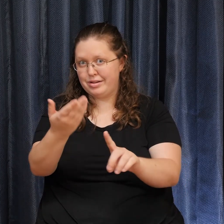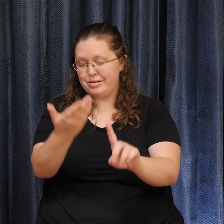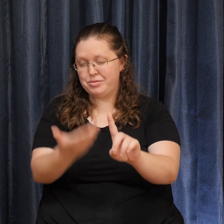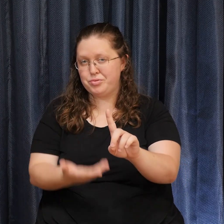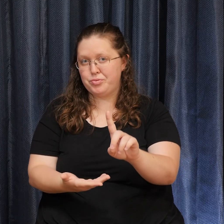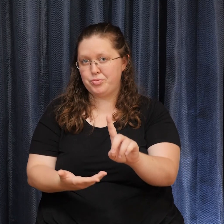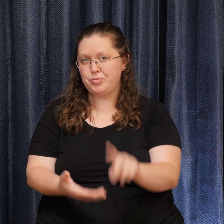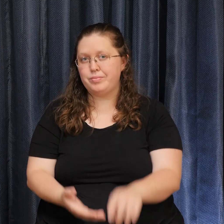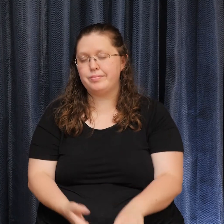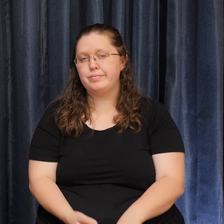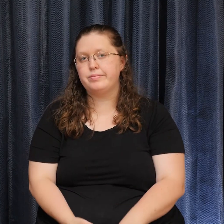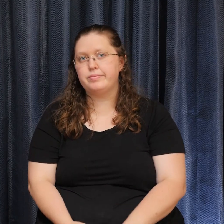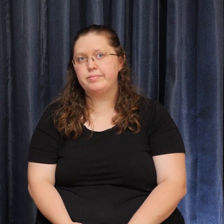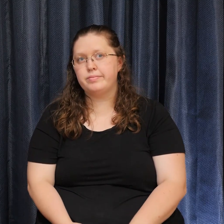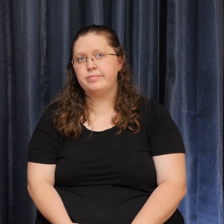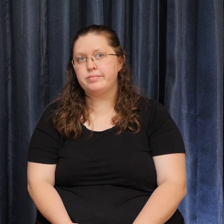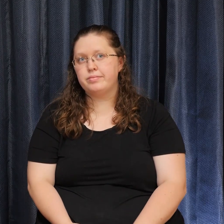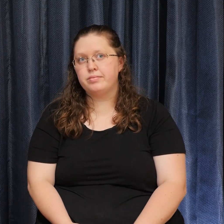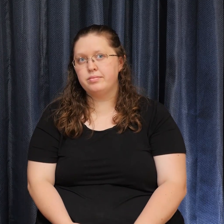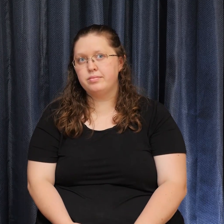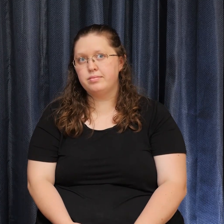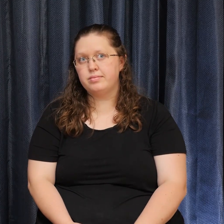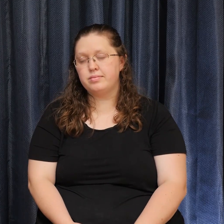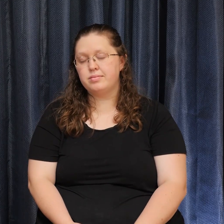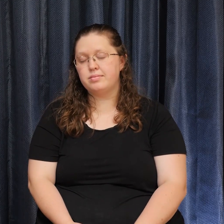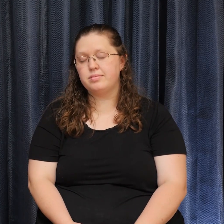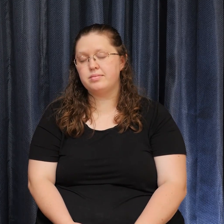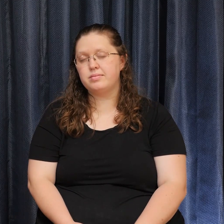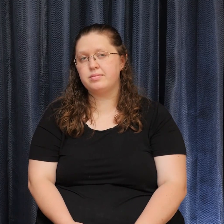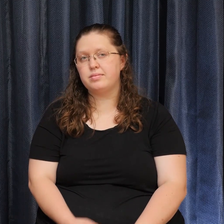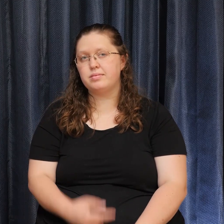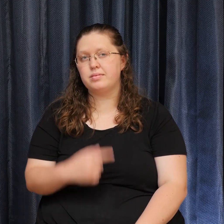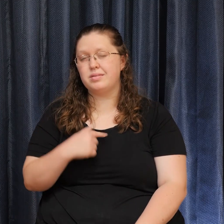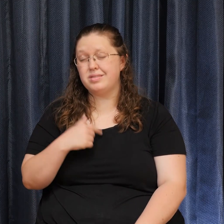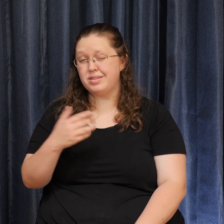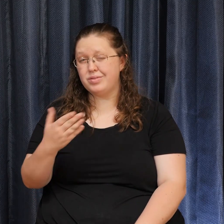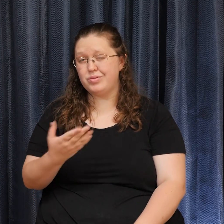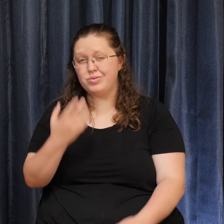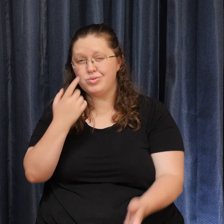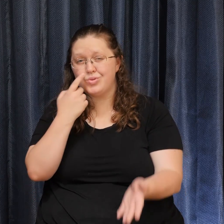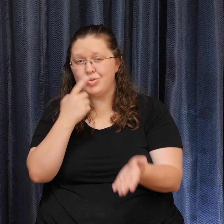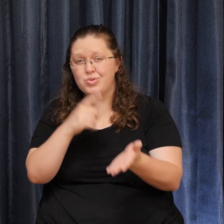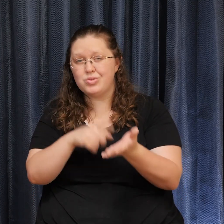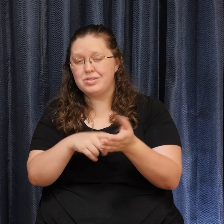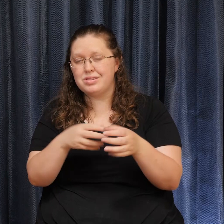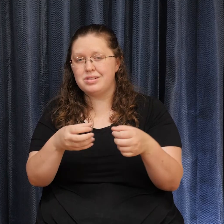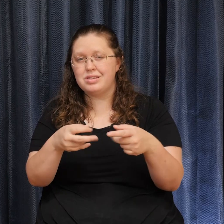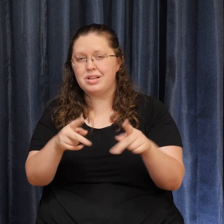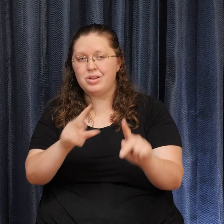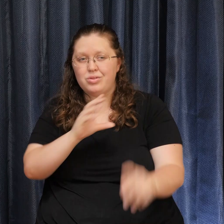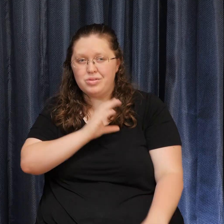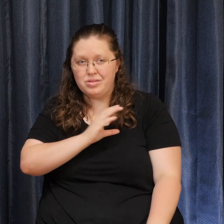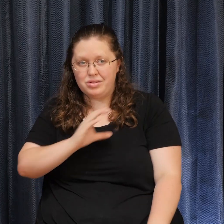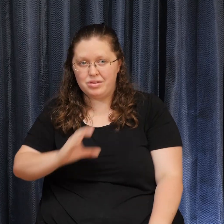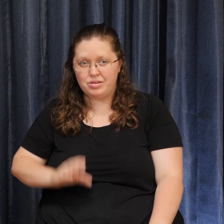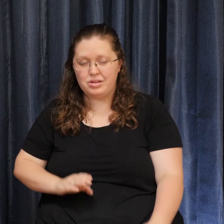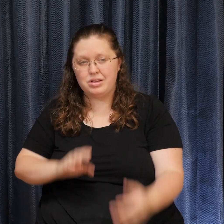I invite you to notice and allow this Christ presence that you are to